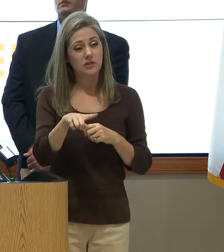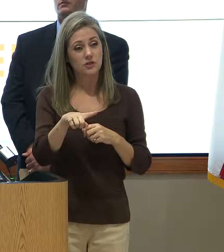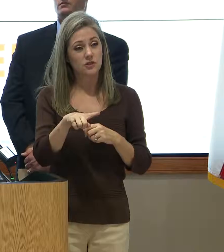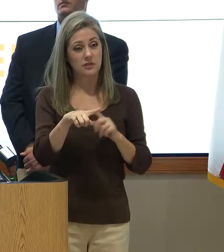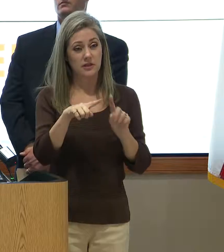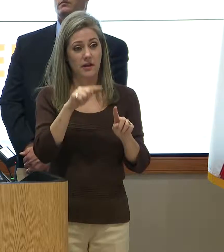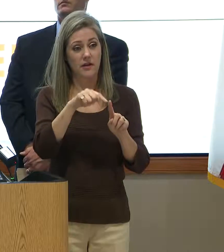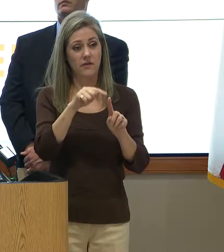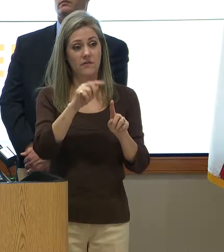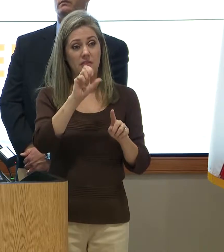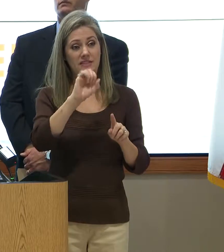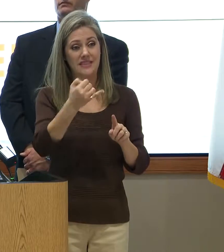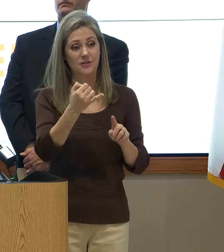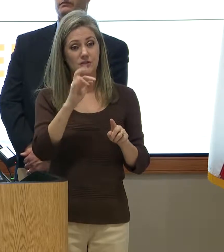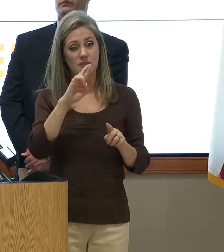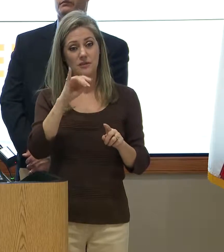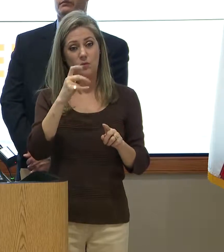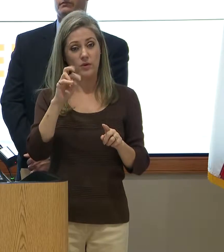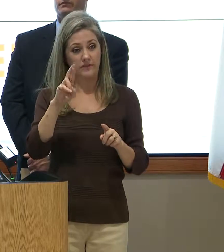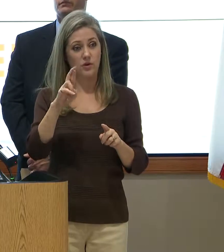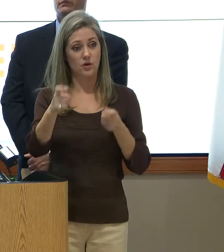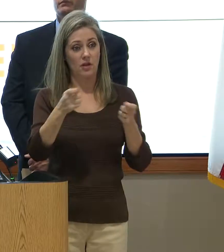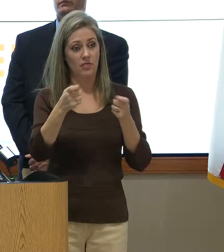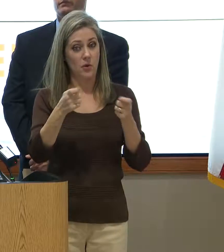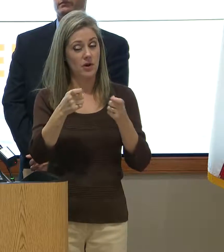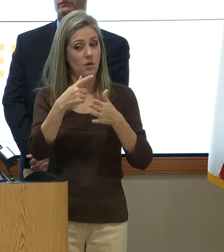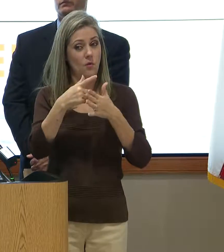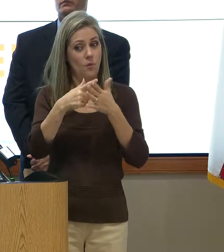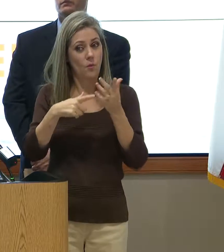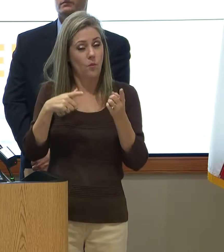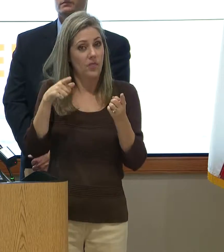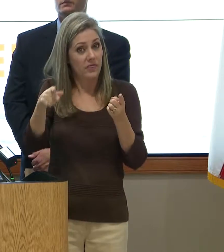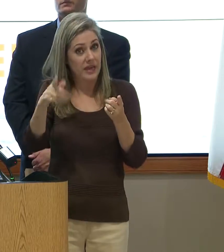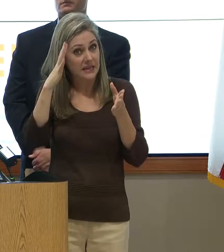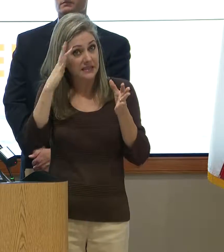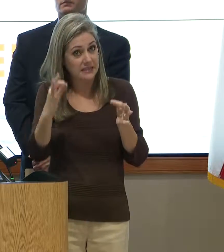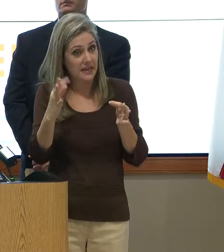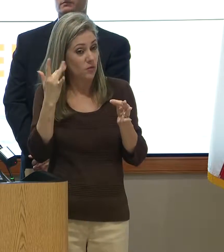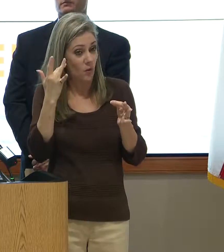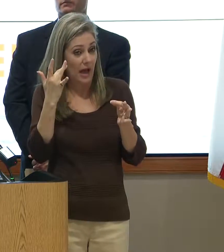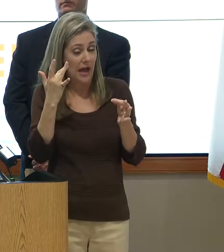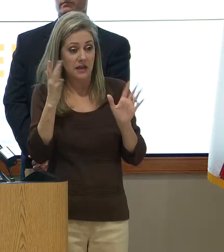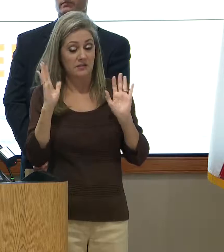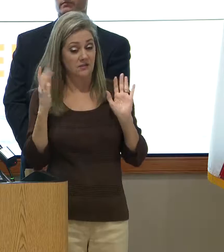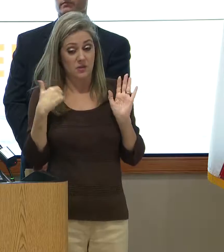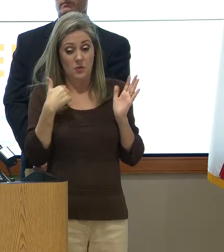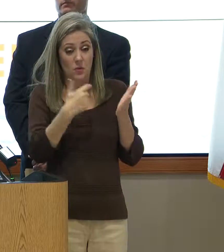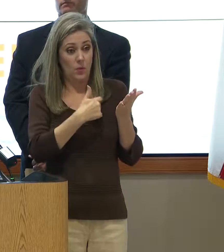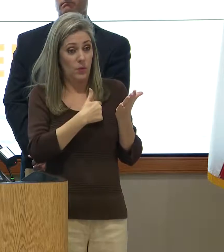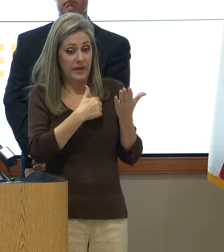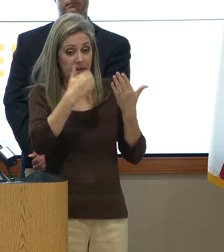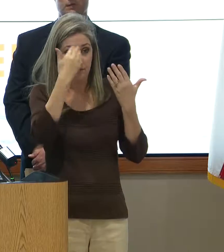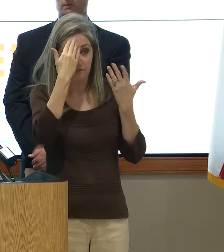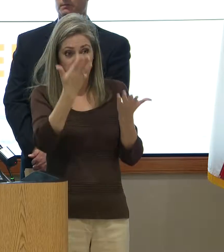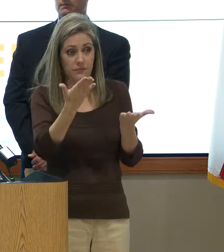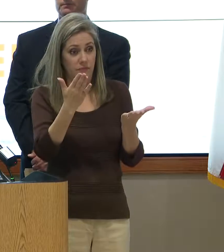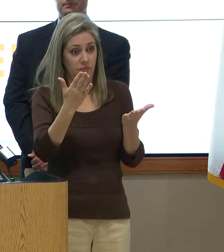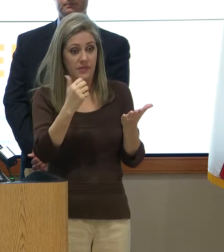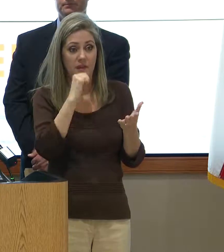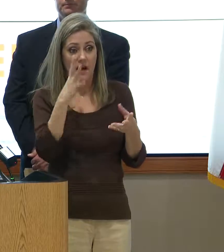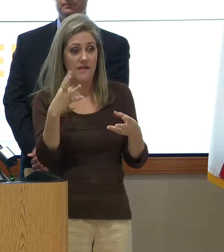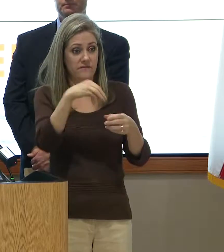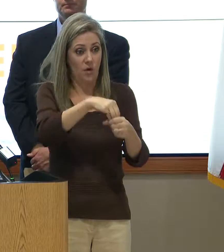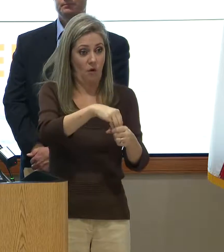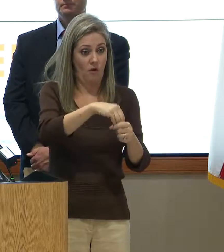the San Jacinto River Authority, what went into their decision-making, we weren't really that involved with it at all,